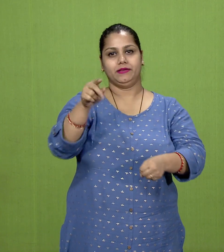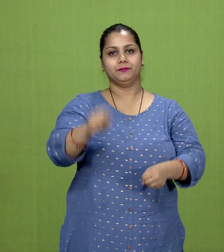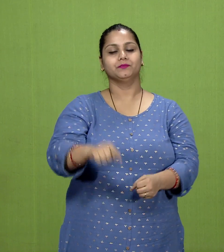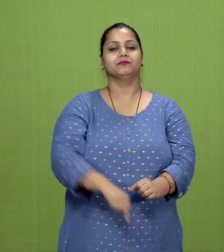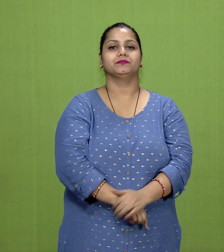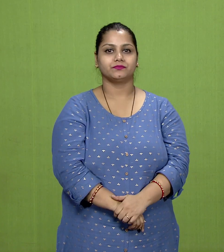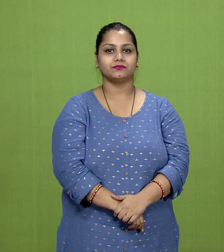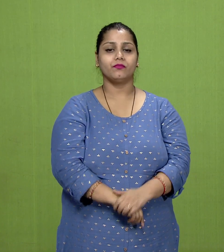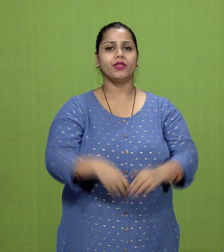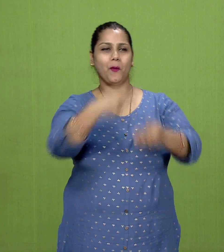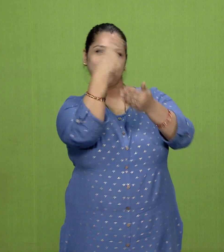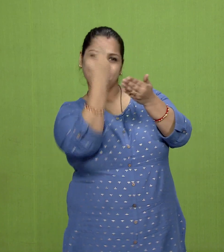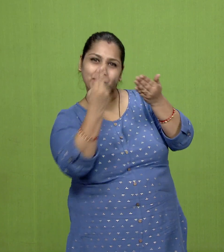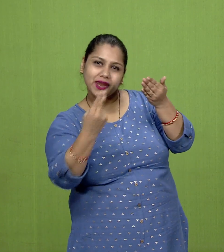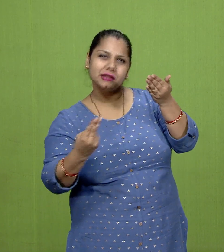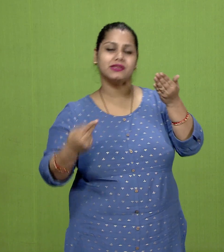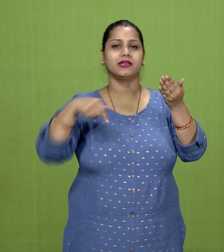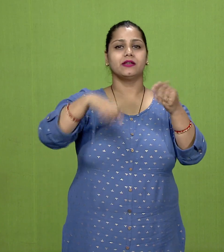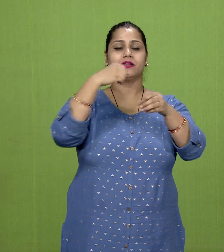called painted grayware